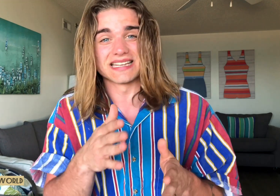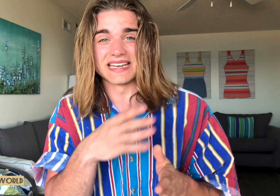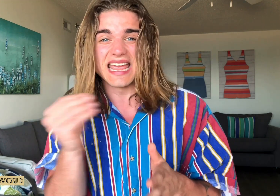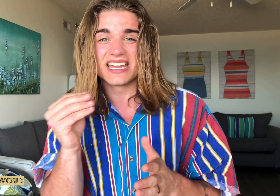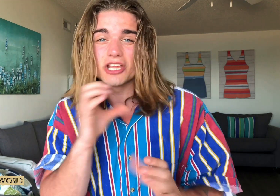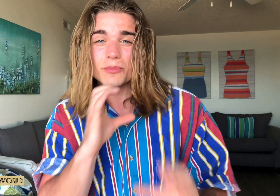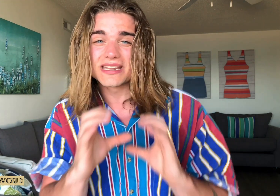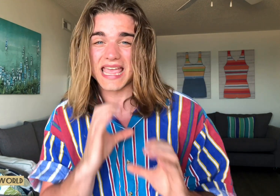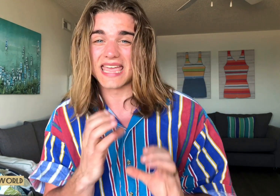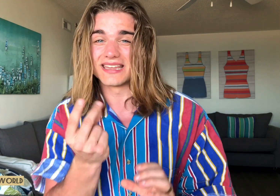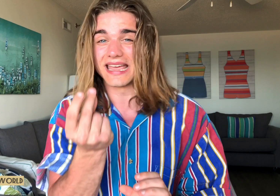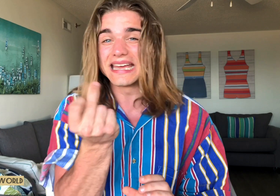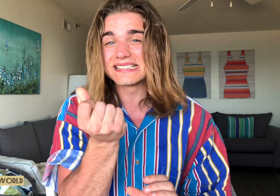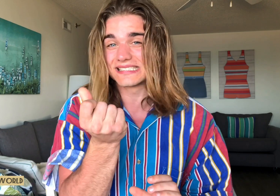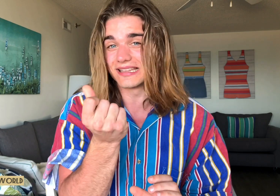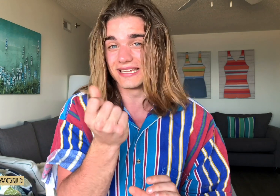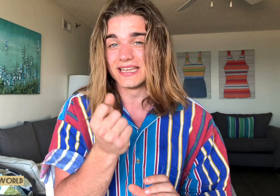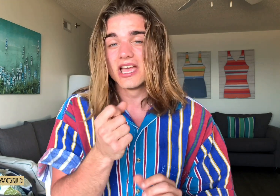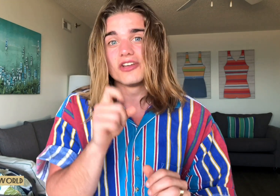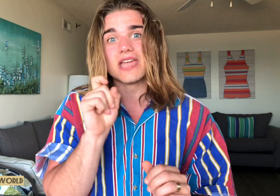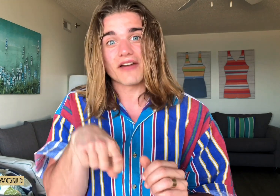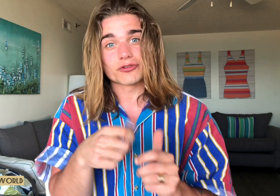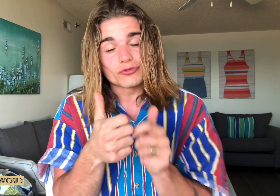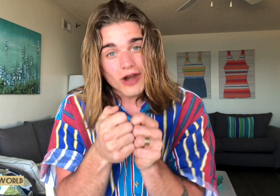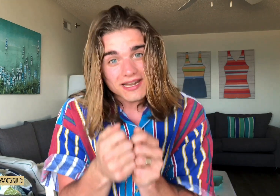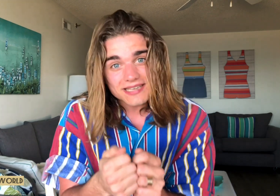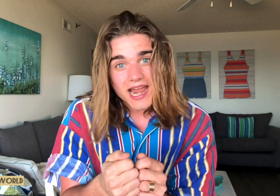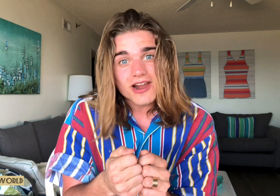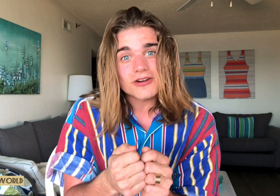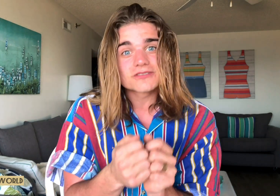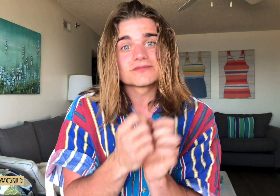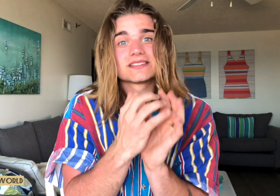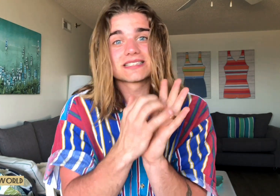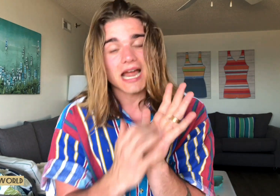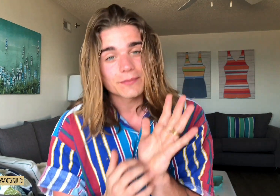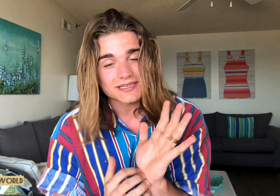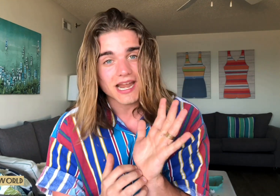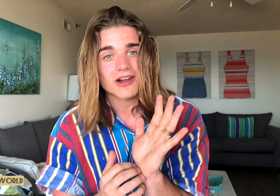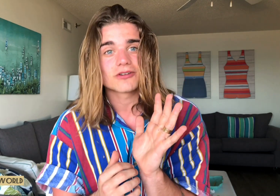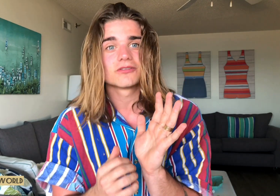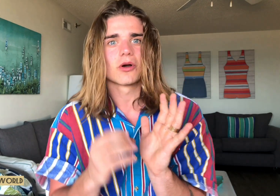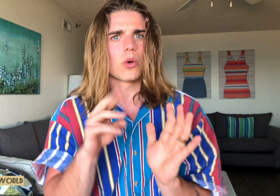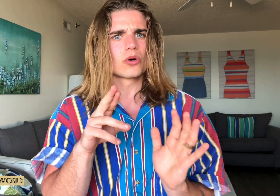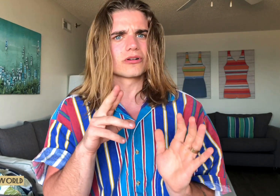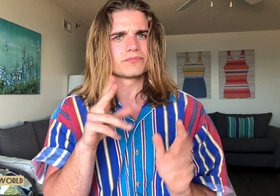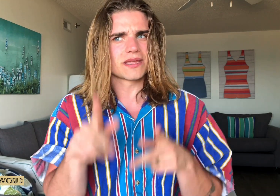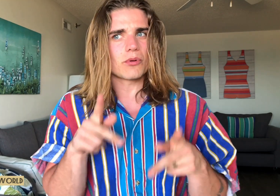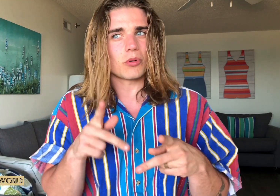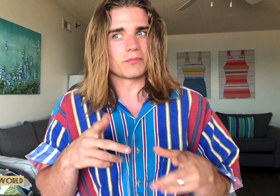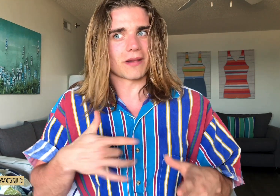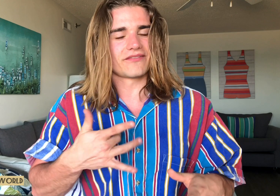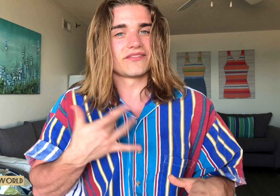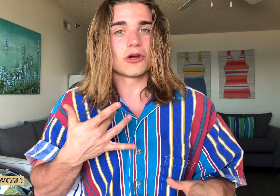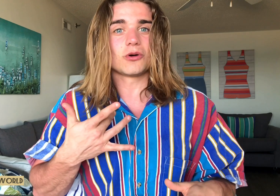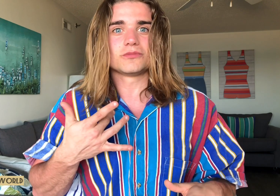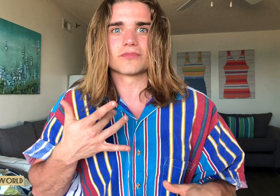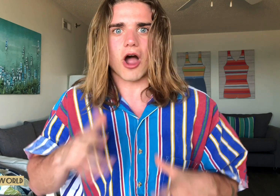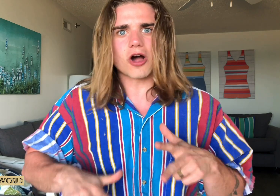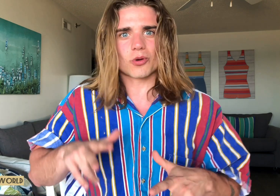and communicate instantly. You have to write it down, type it down, or people might feel awkward